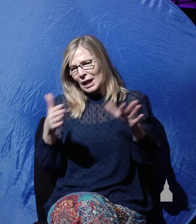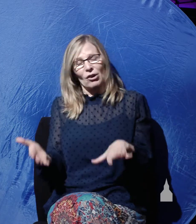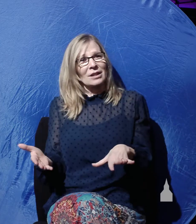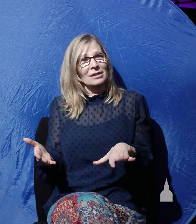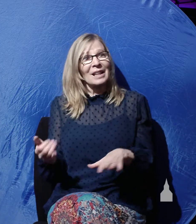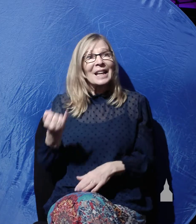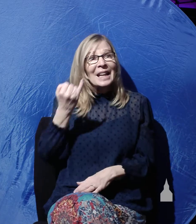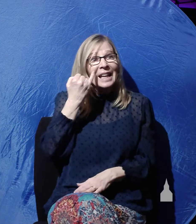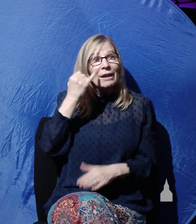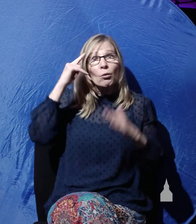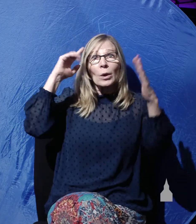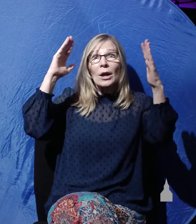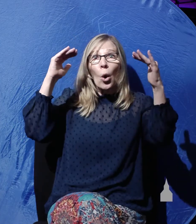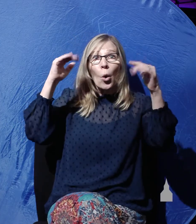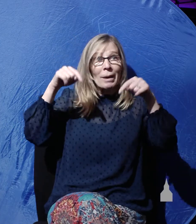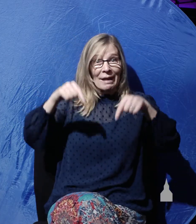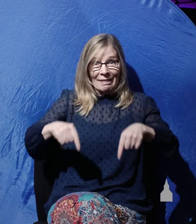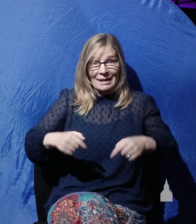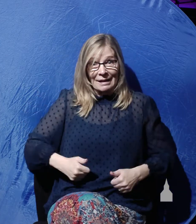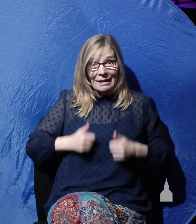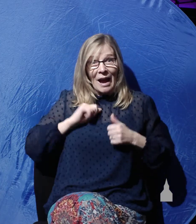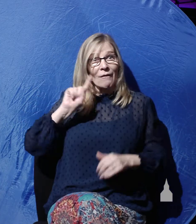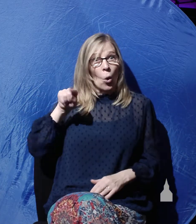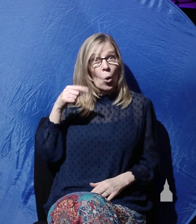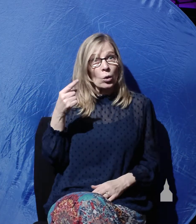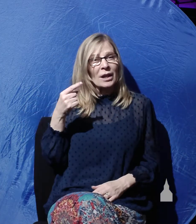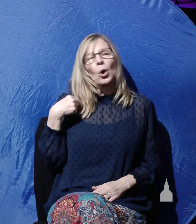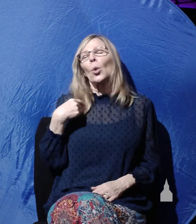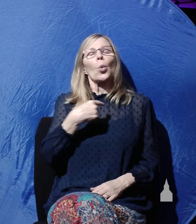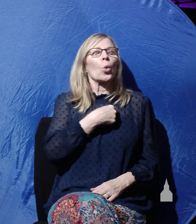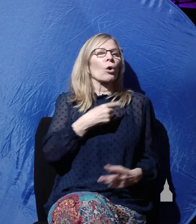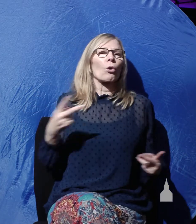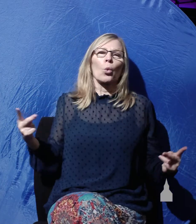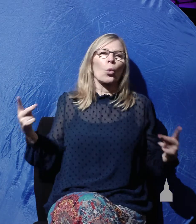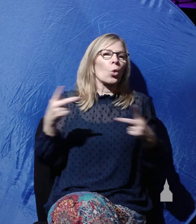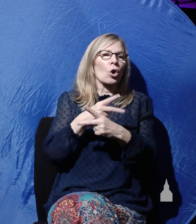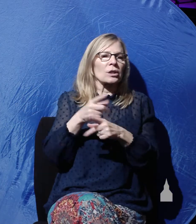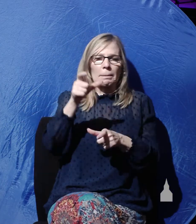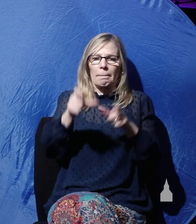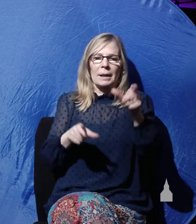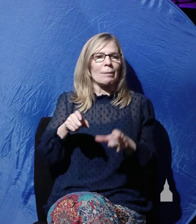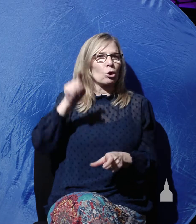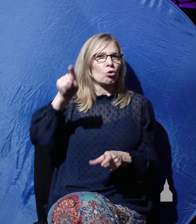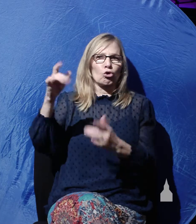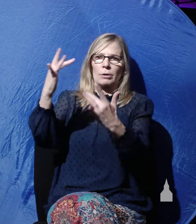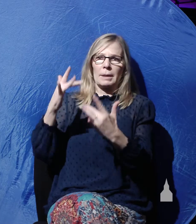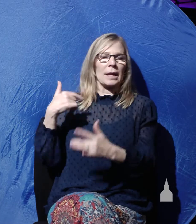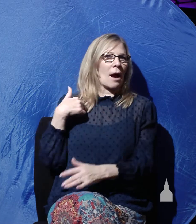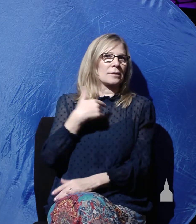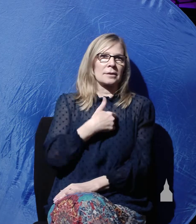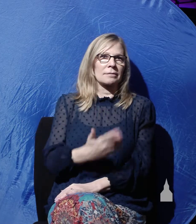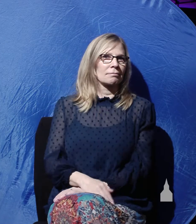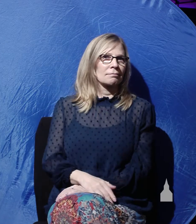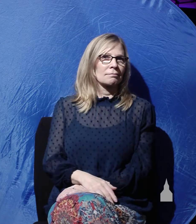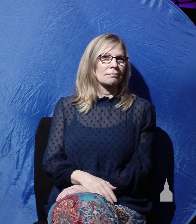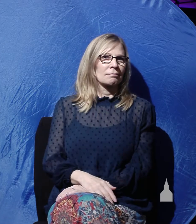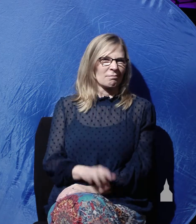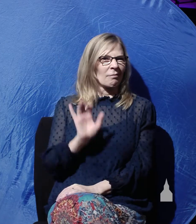are of all men to be most pitied. Now, Paul said that if Christ's resurrection is not true,